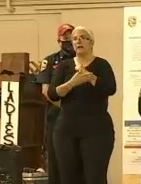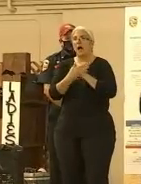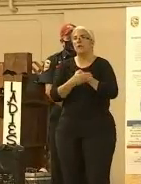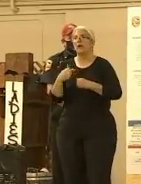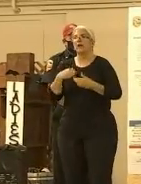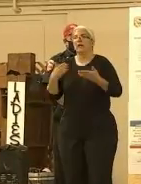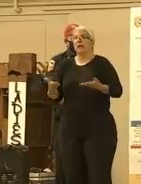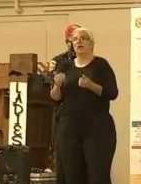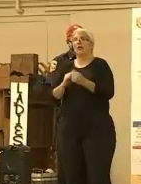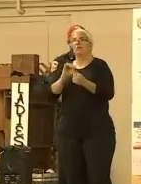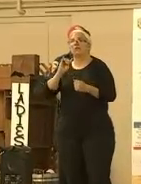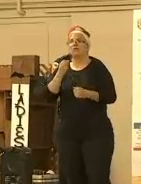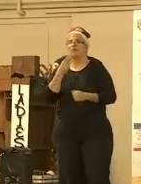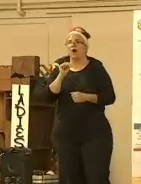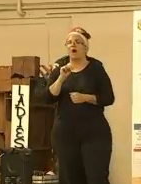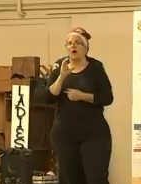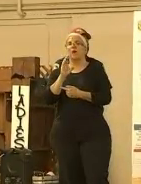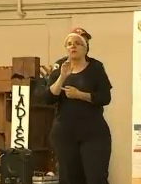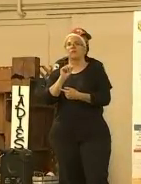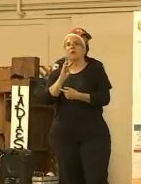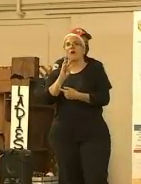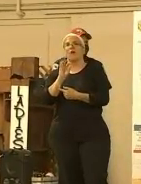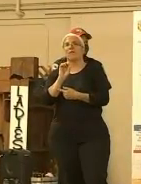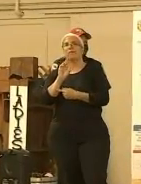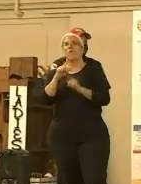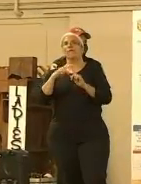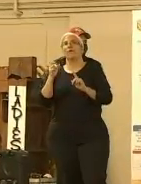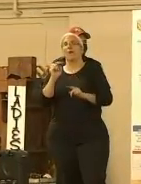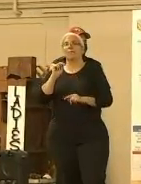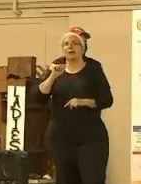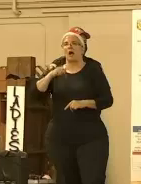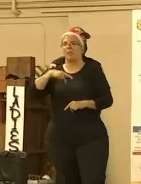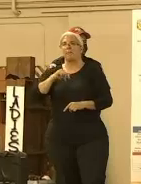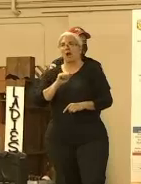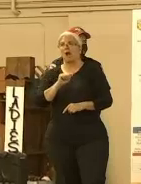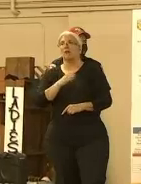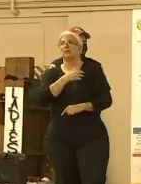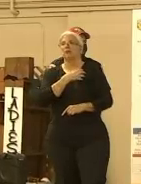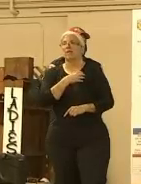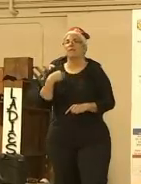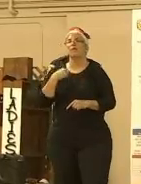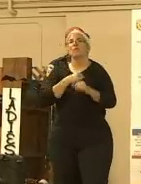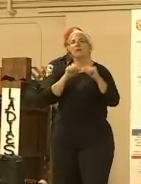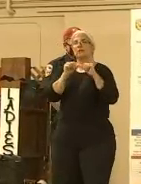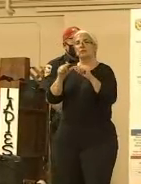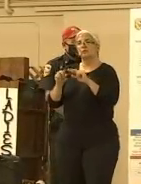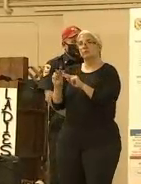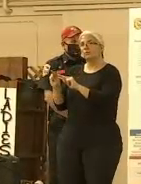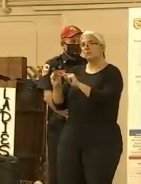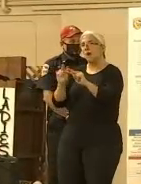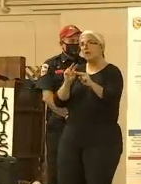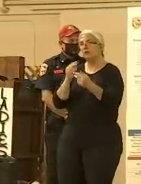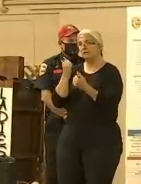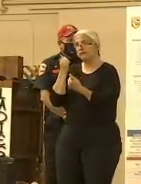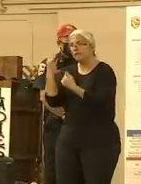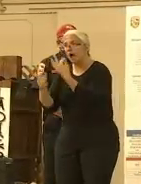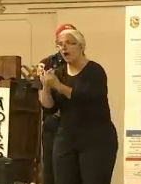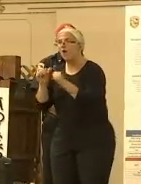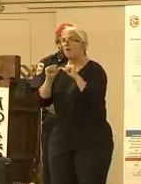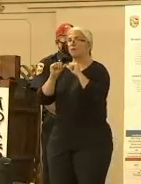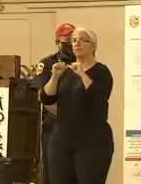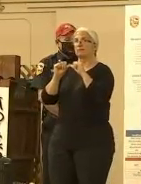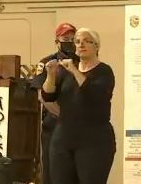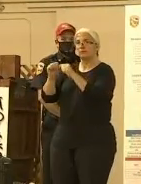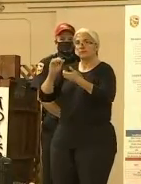We continue to monitor the fire with CAL FIRE Resources and our partnership with CAL FIRE. We continue